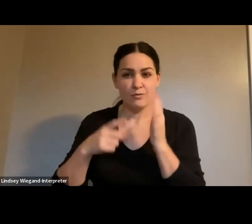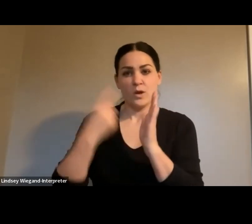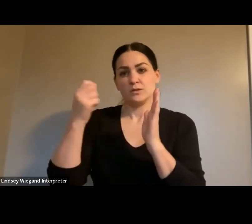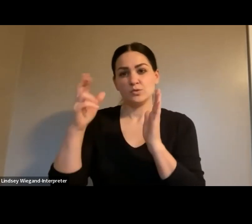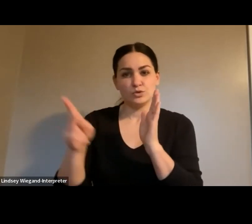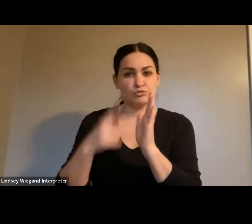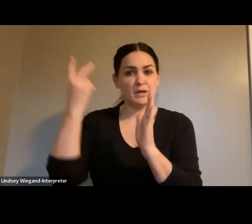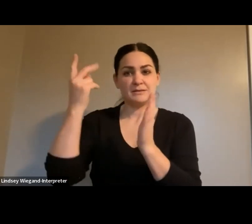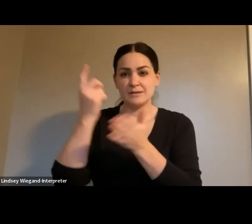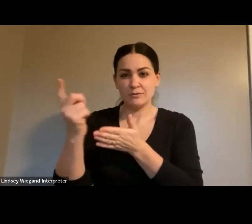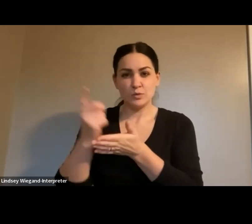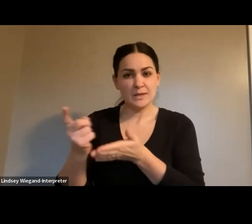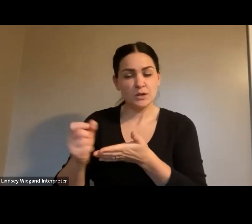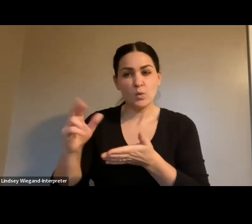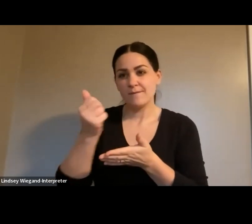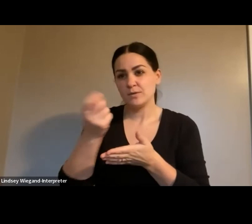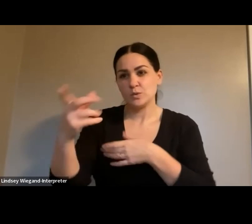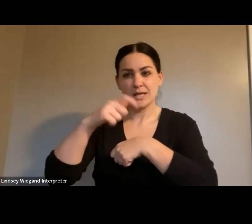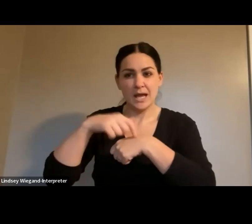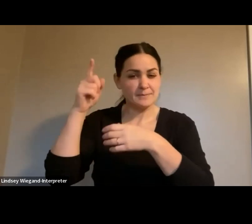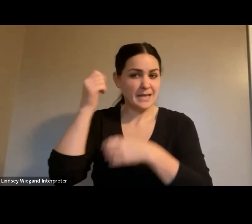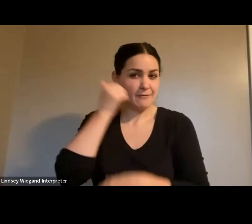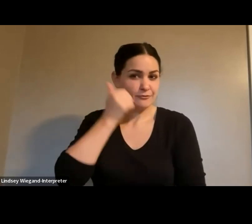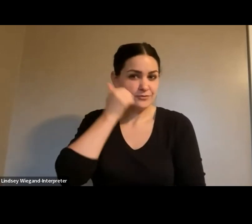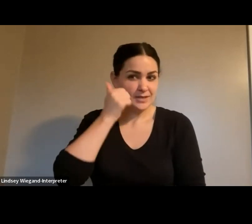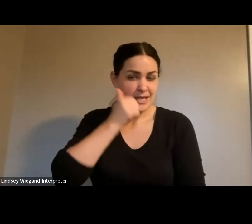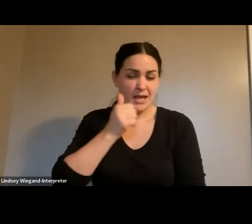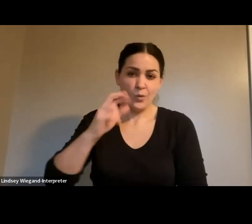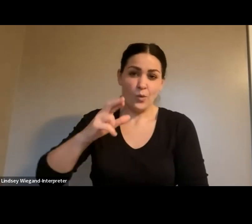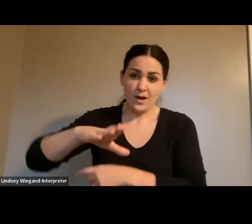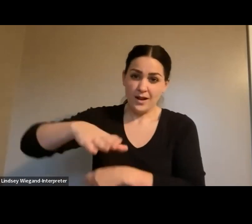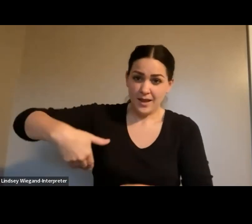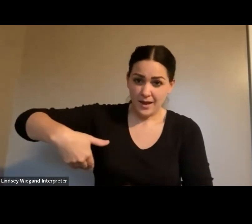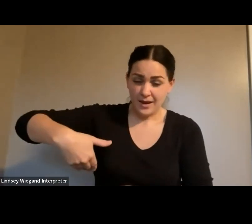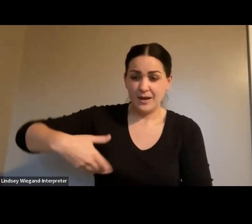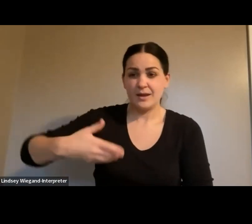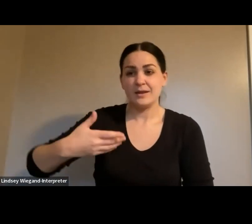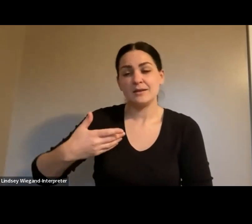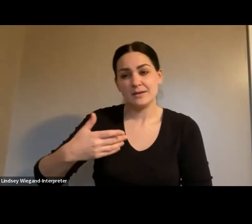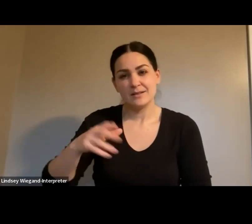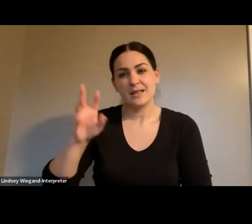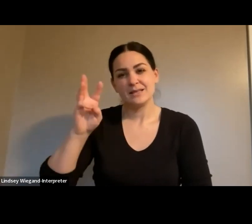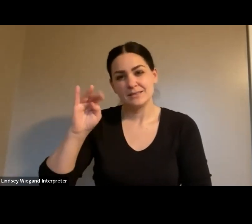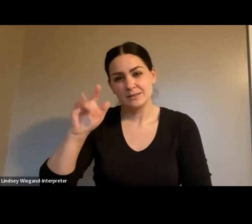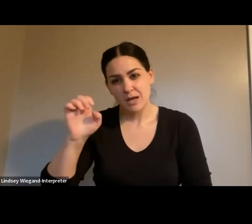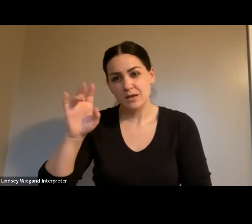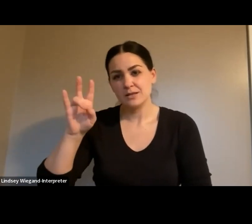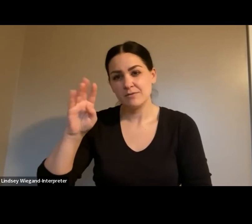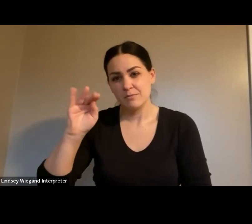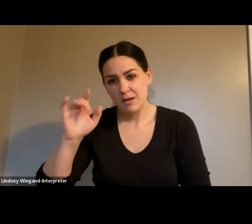few trips a day. And late at night, or what we do with this six mile, seven mile, eight mile buses.